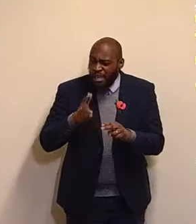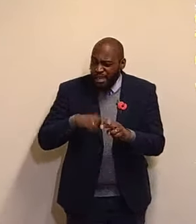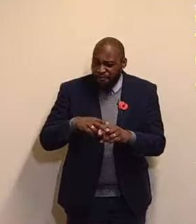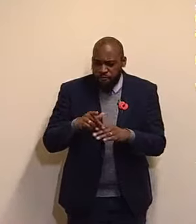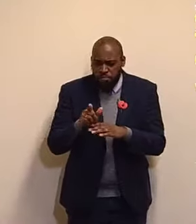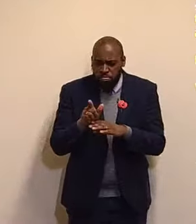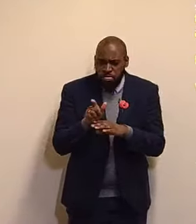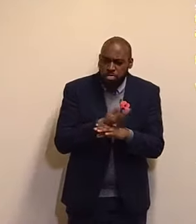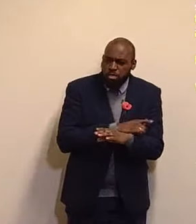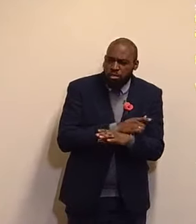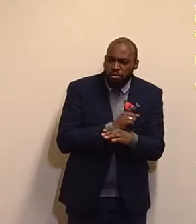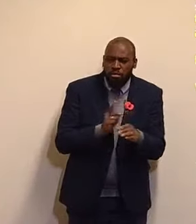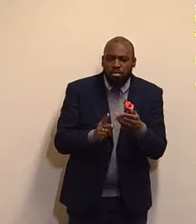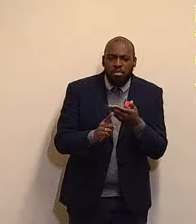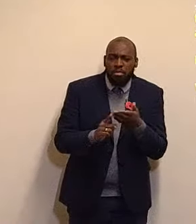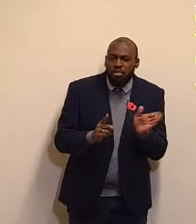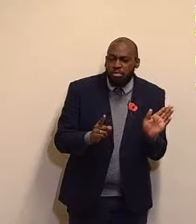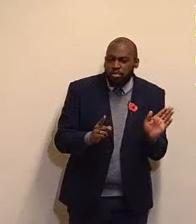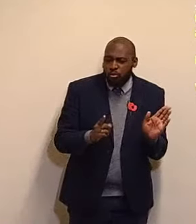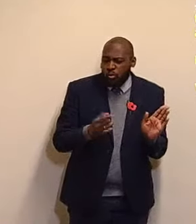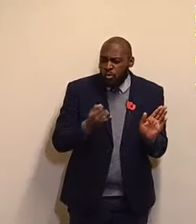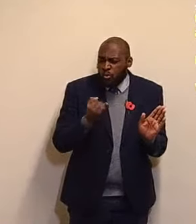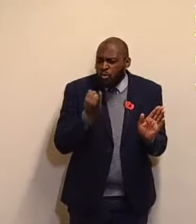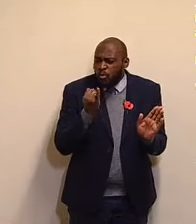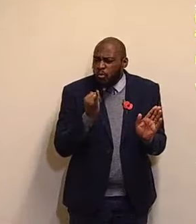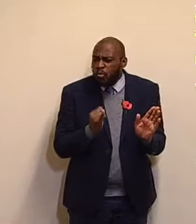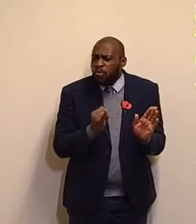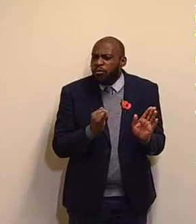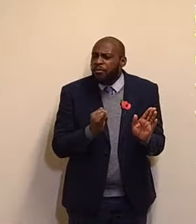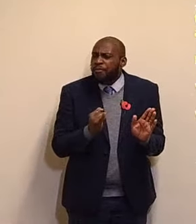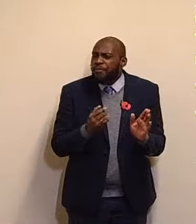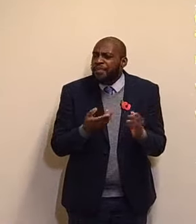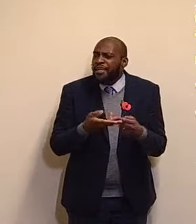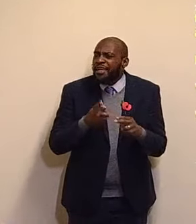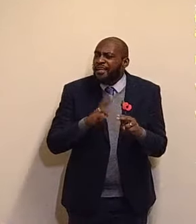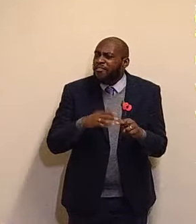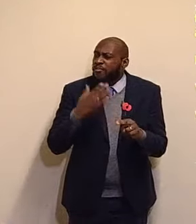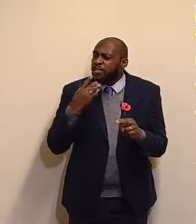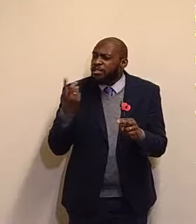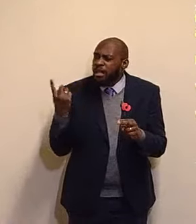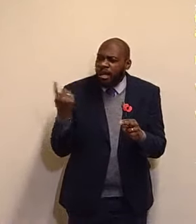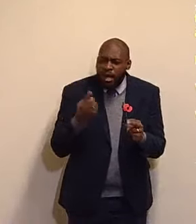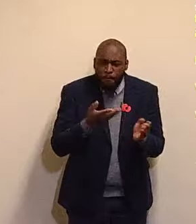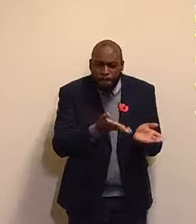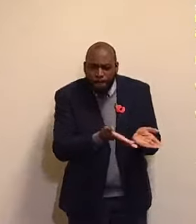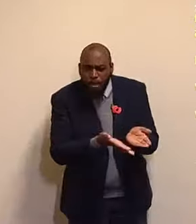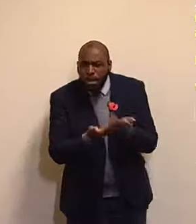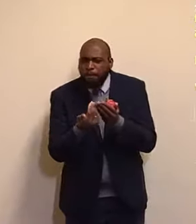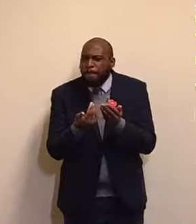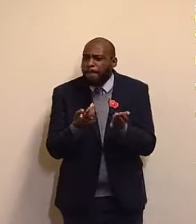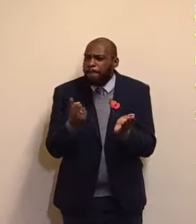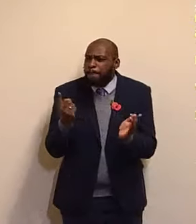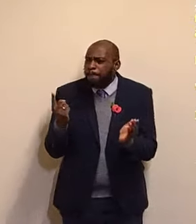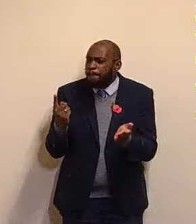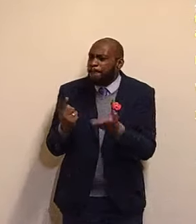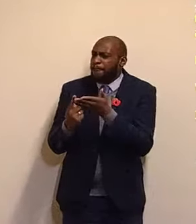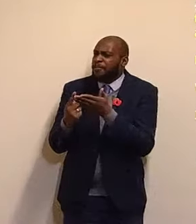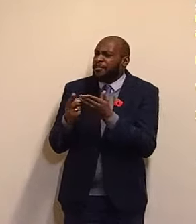we pray that we will come back to thee. If we lack assurance, we pray, Lord, that thou will visit